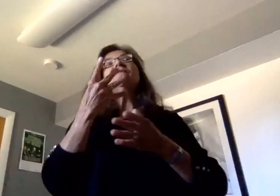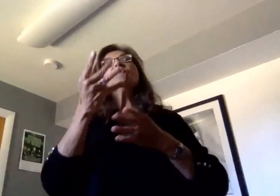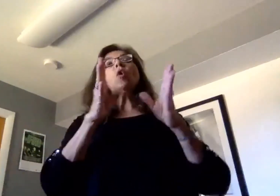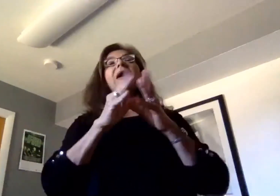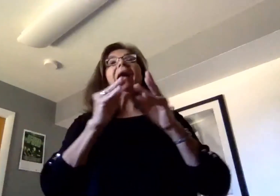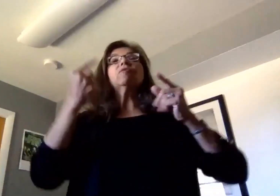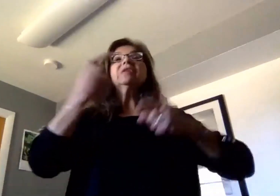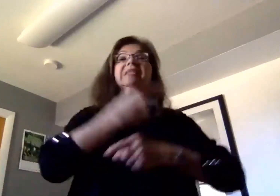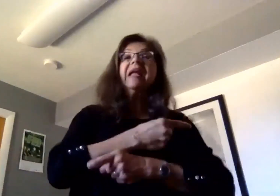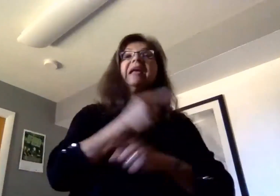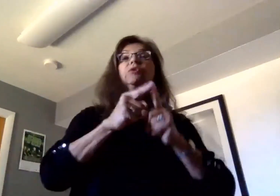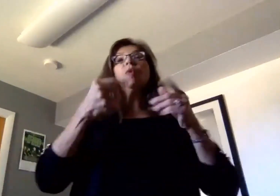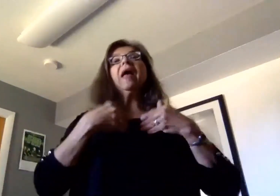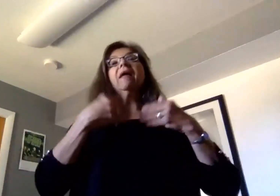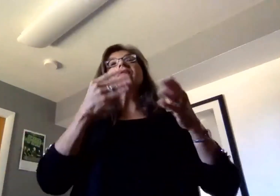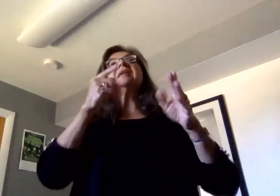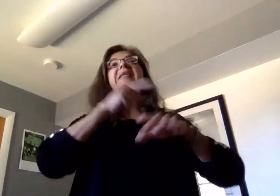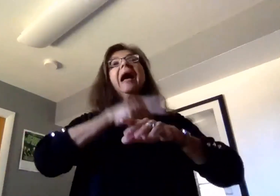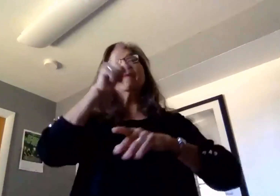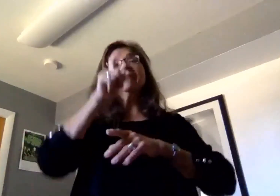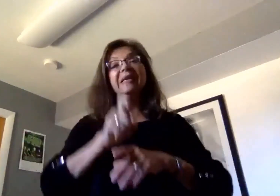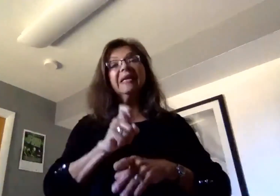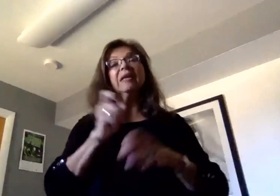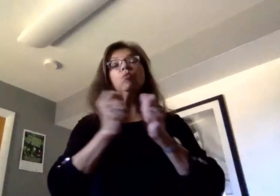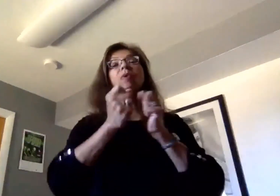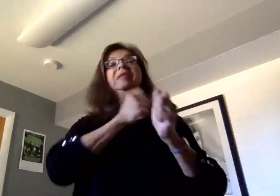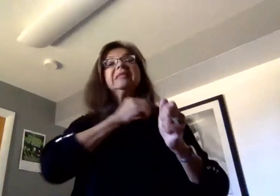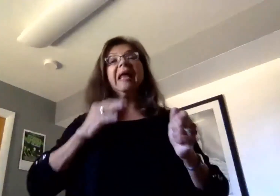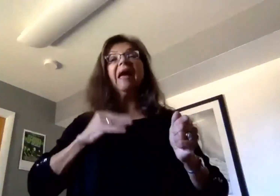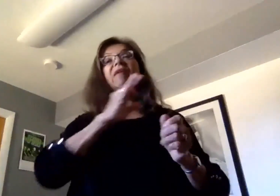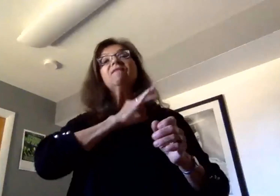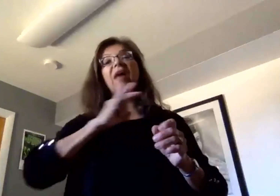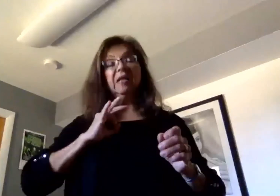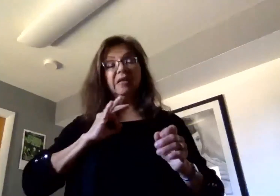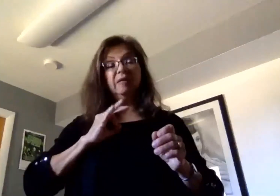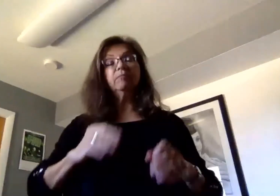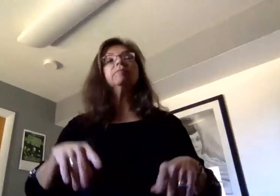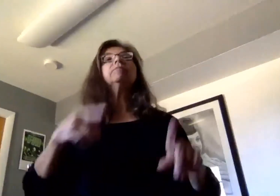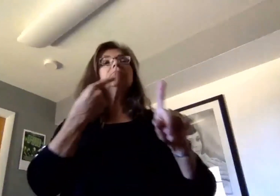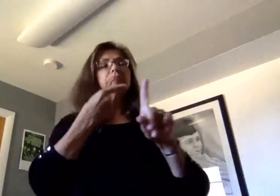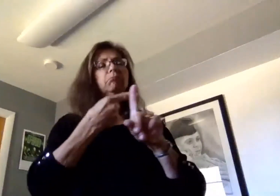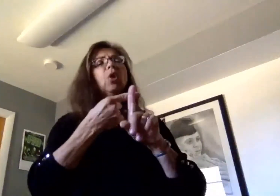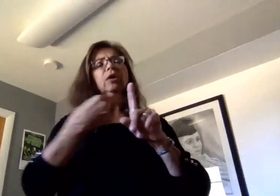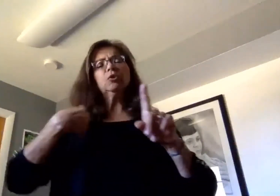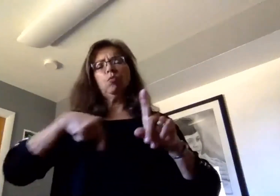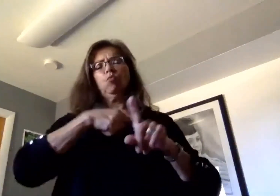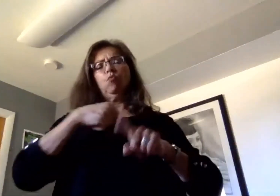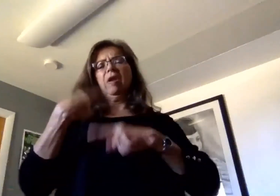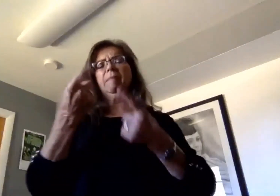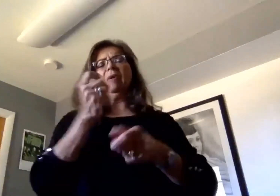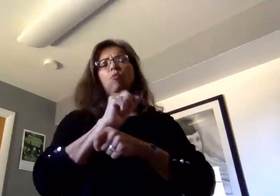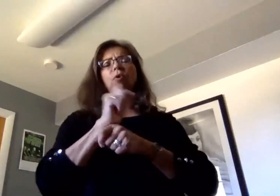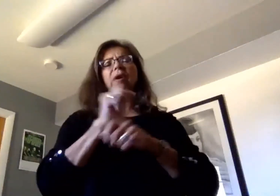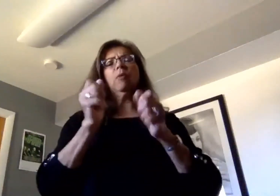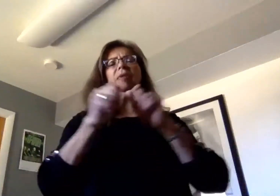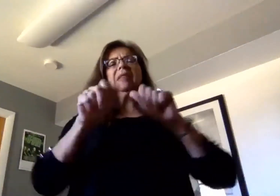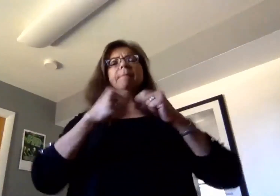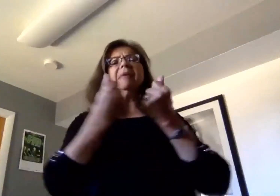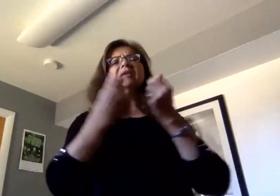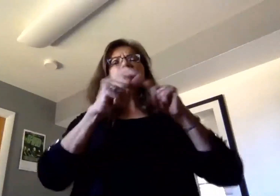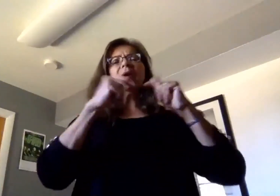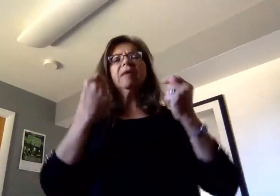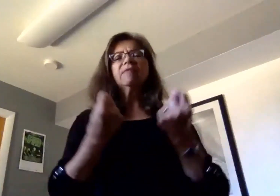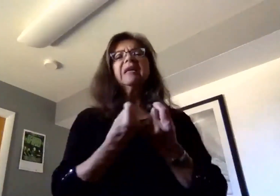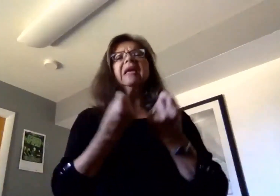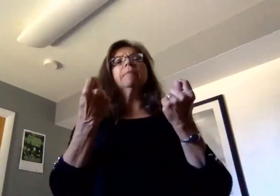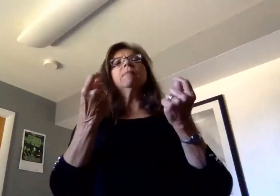this with our staff and with our faculty. Along with that we've been working with the administrative team on putting in extra